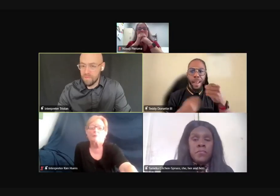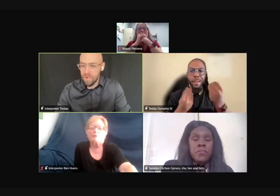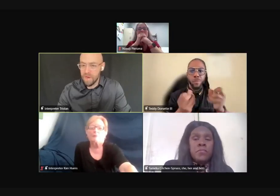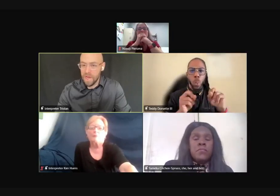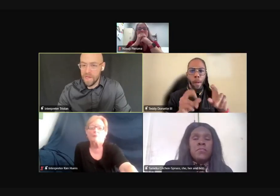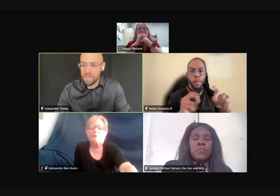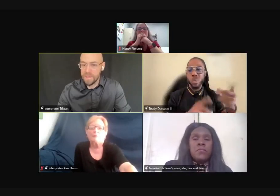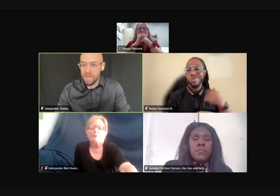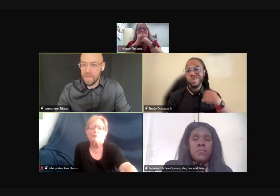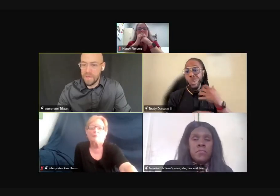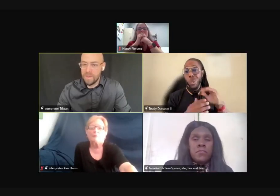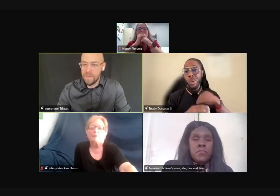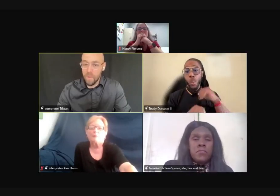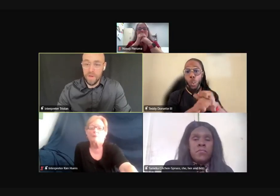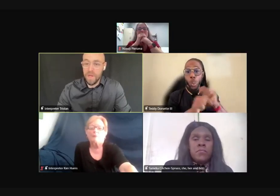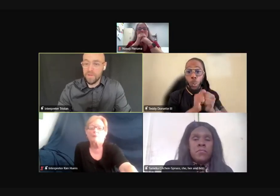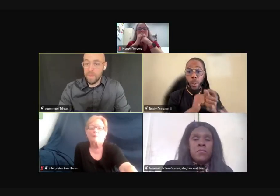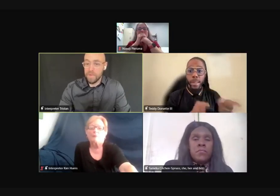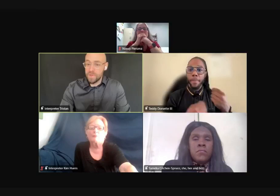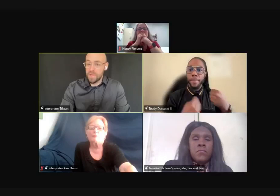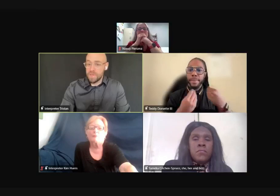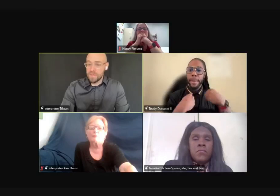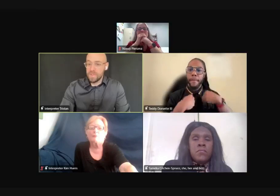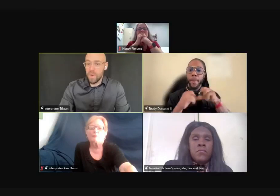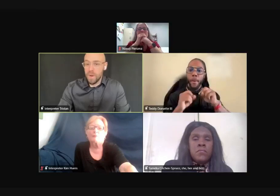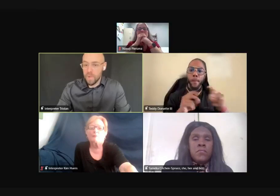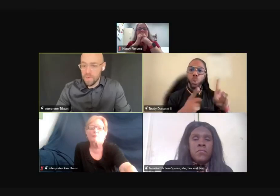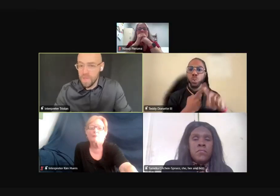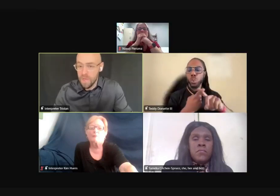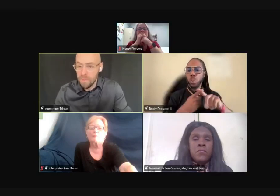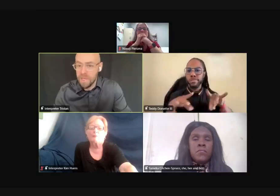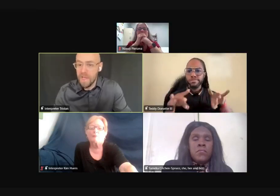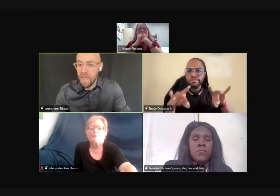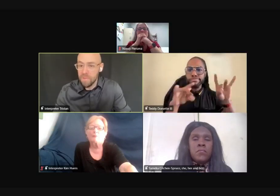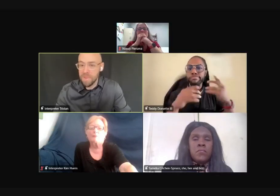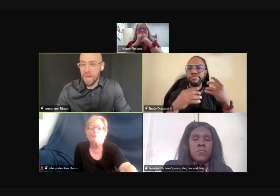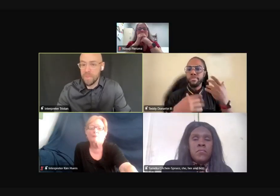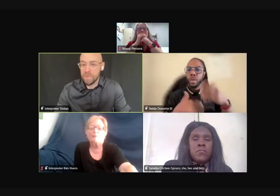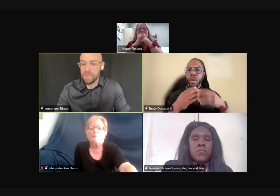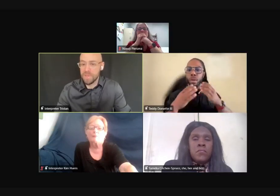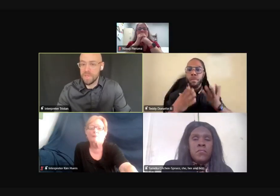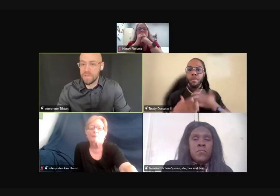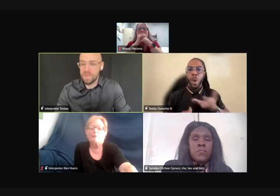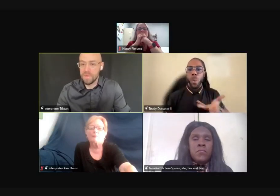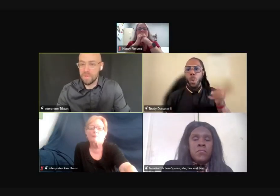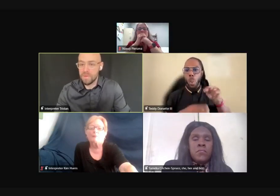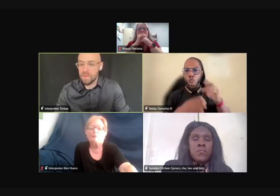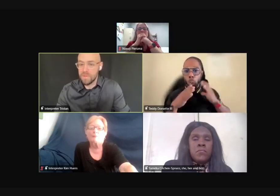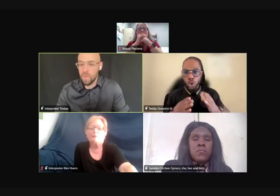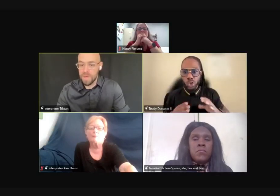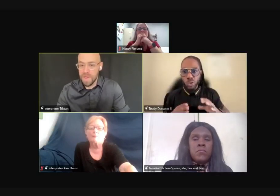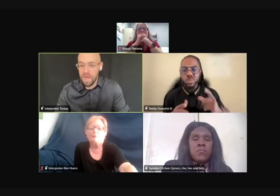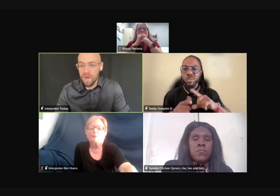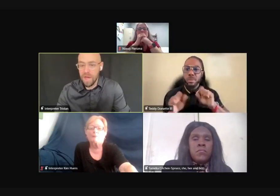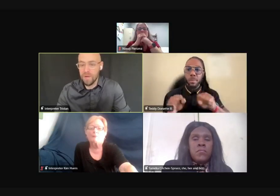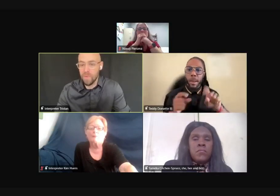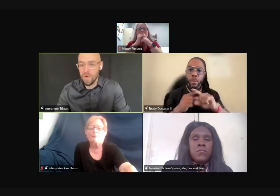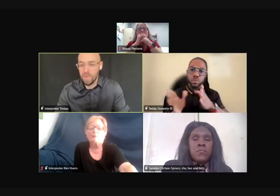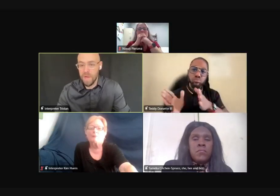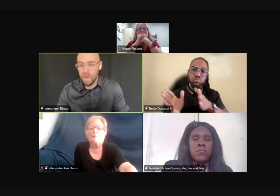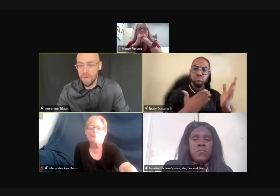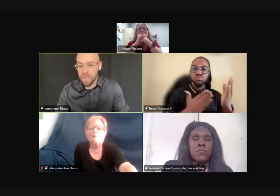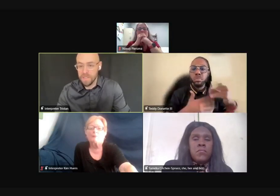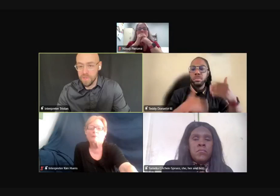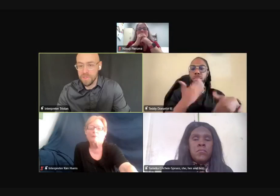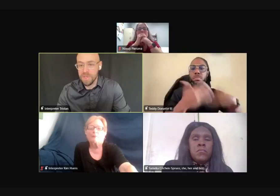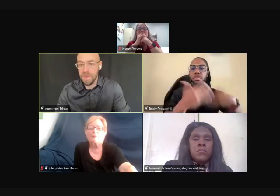recognized that there weren't a lot of opportunities, so I worked with him, and he gave me that opportunity to work there and